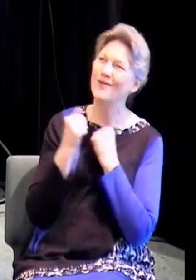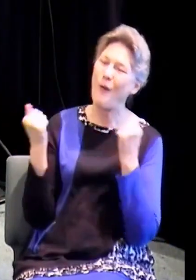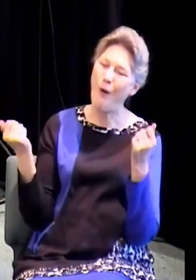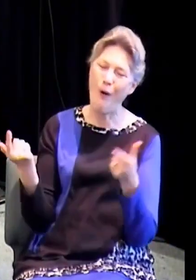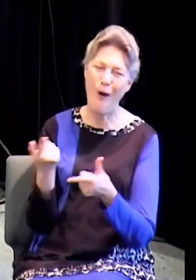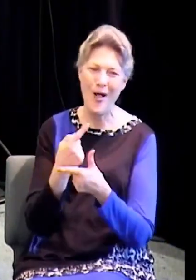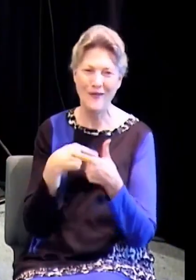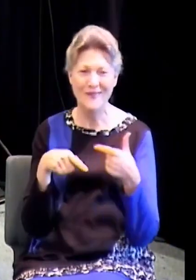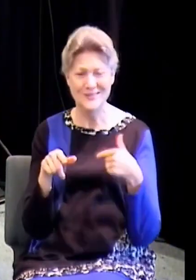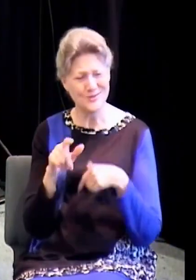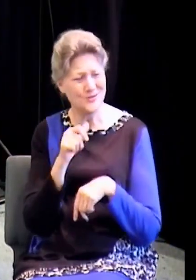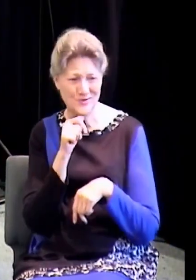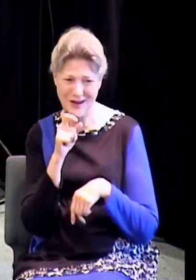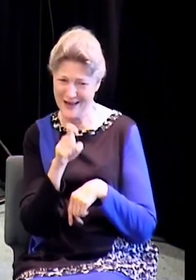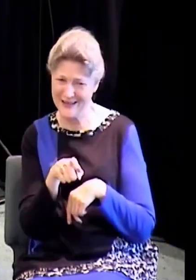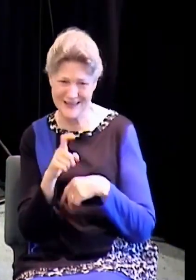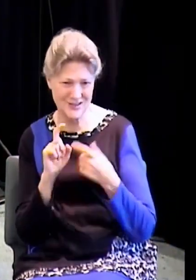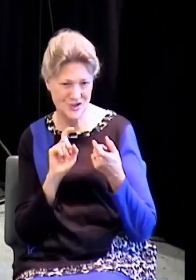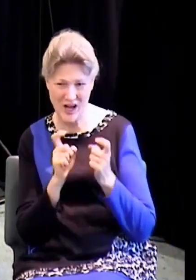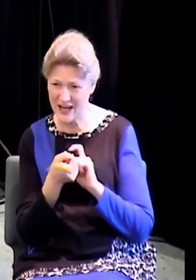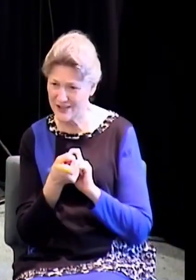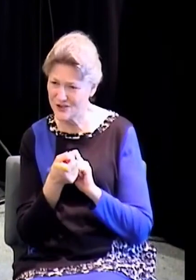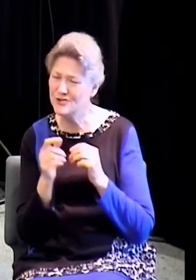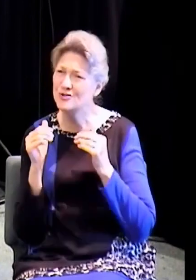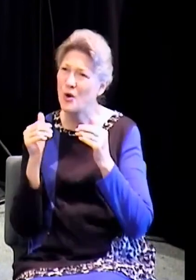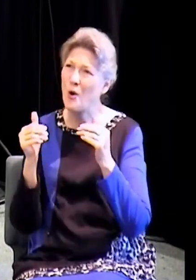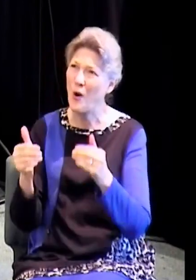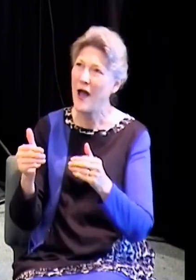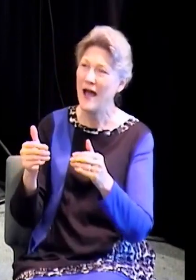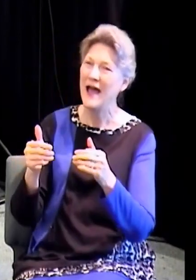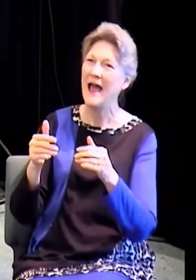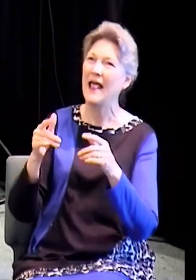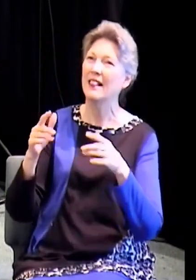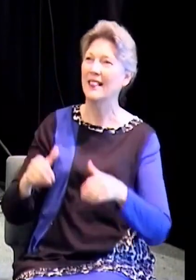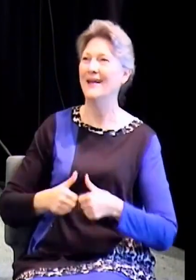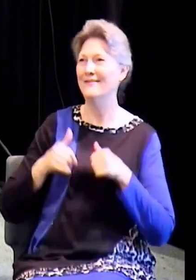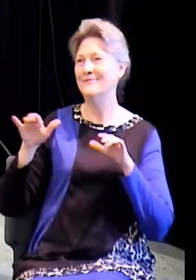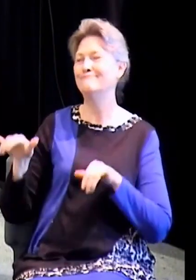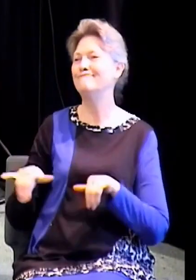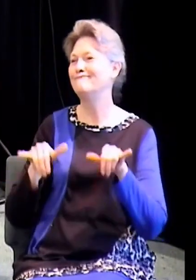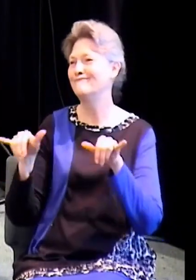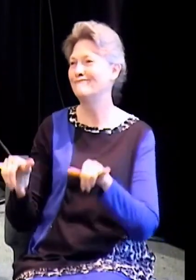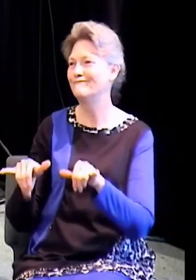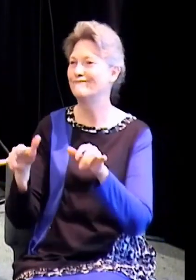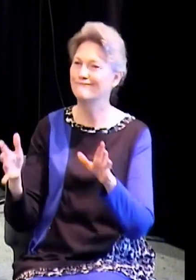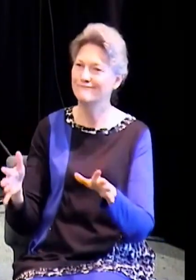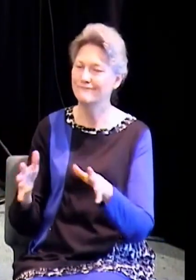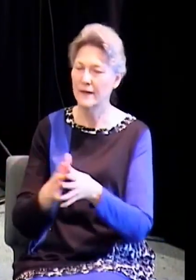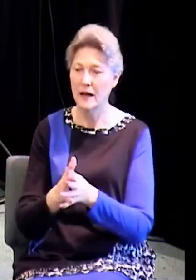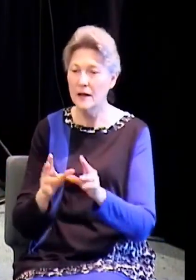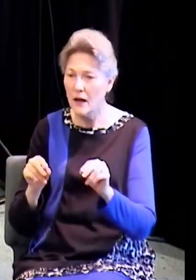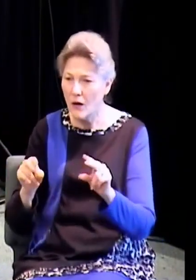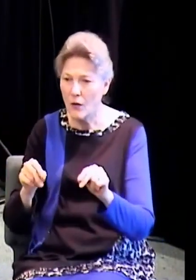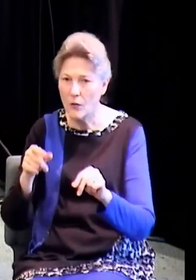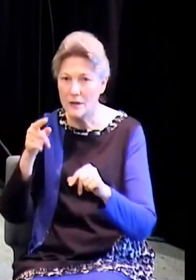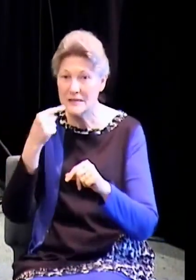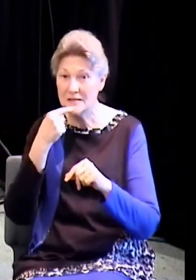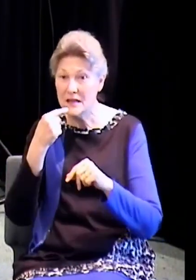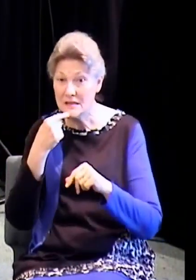you don't have to change anything. Just do what you're doing. know, everybody makes mistakes and they say that. But this just said, if we're doing